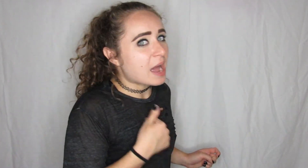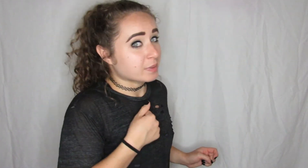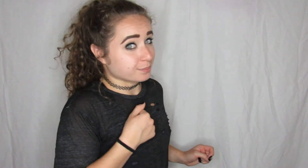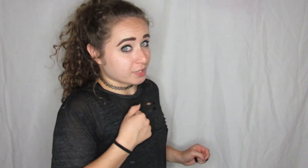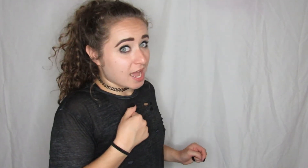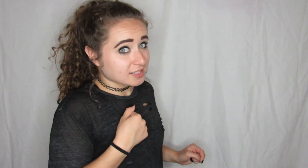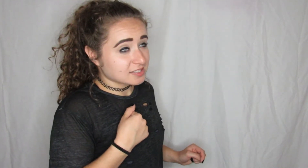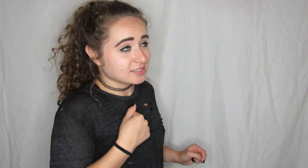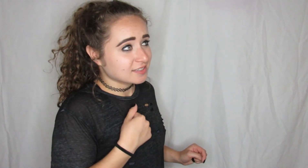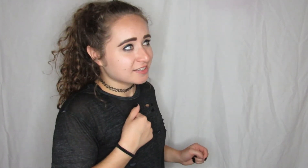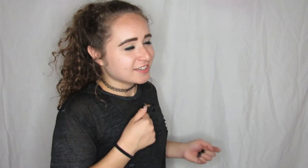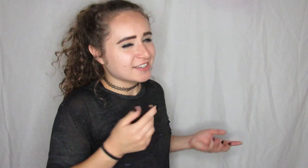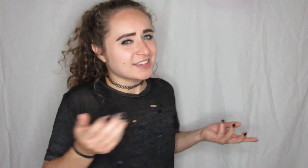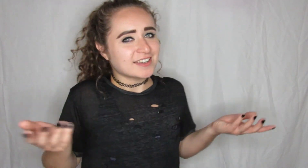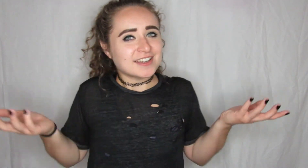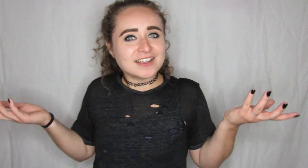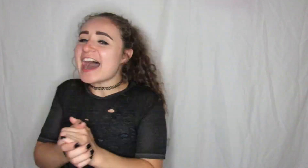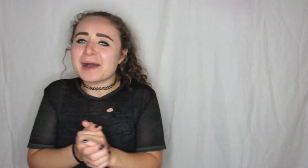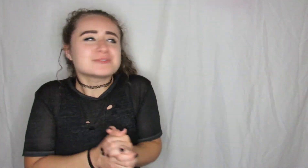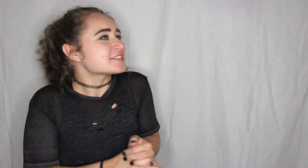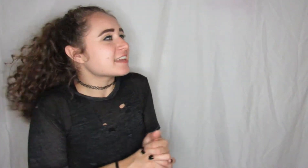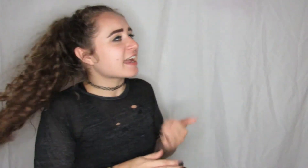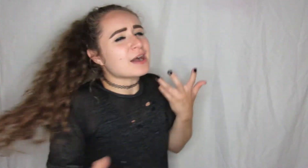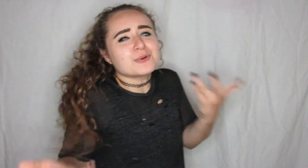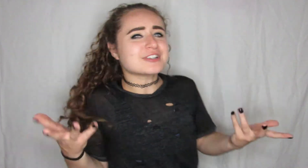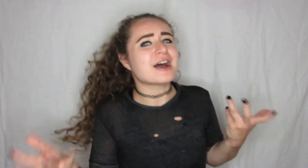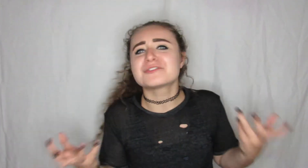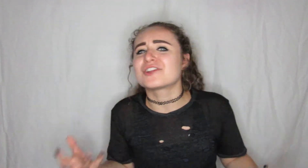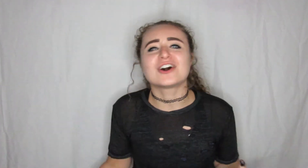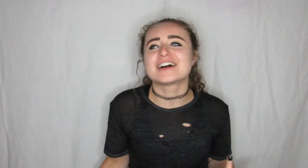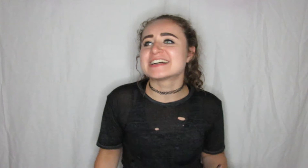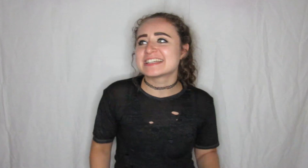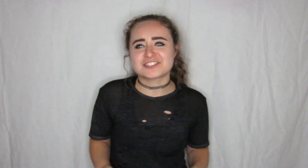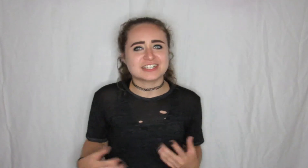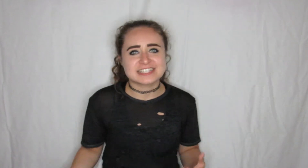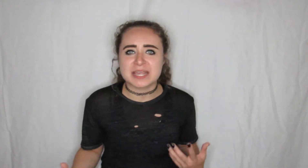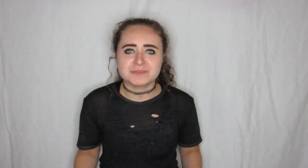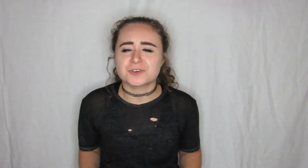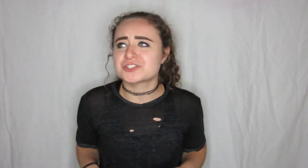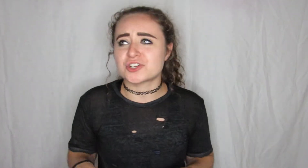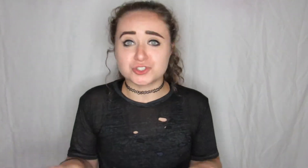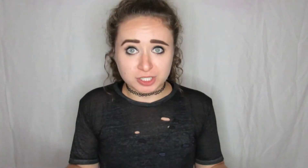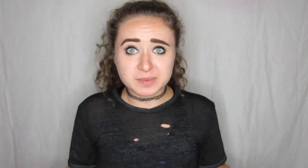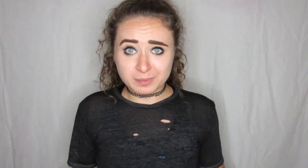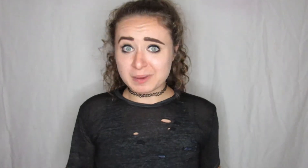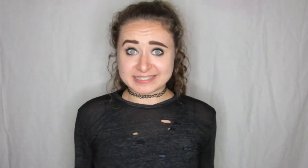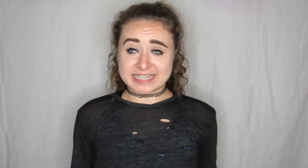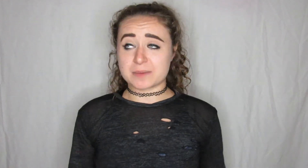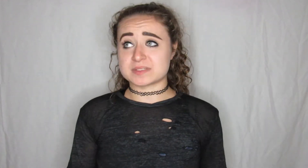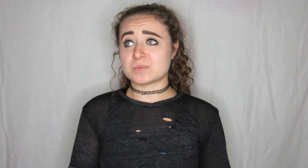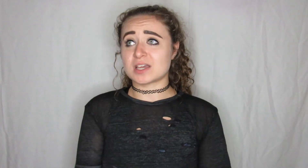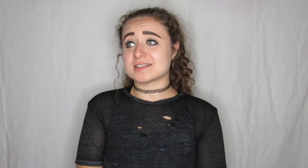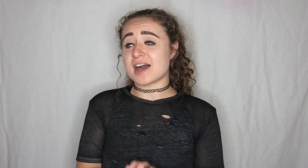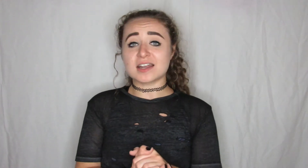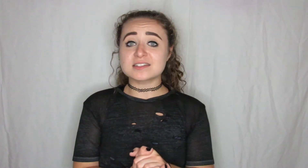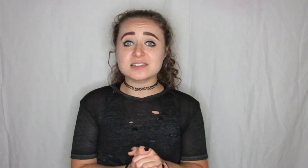I'm unblocked I'm just like I wonder how long it's gonna take before he starts creeping up in my dms because honestly